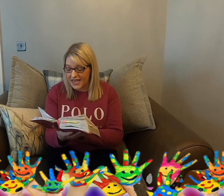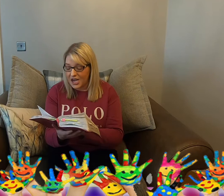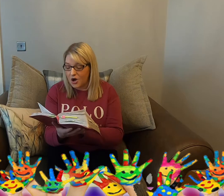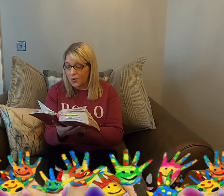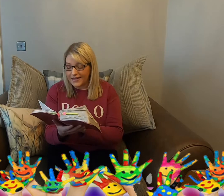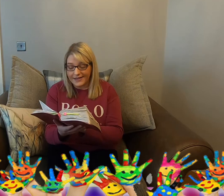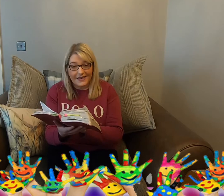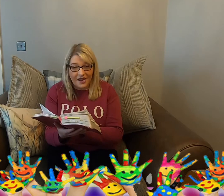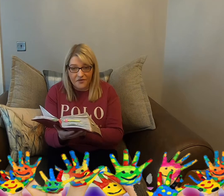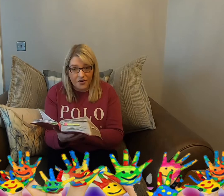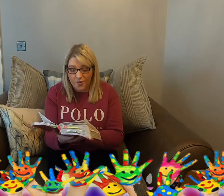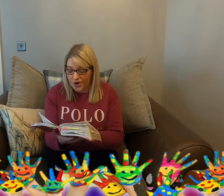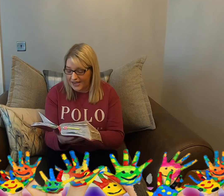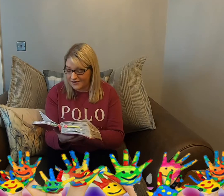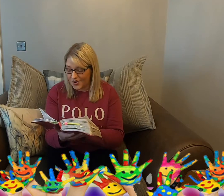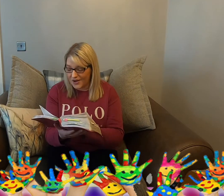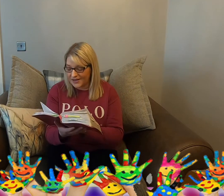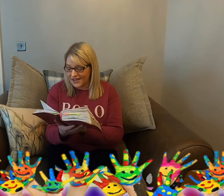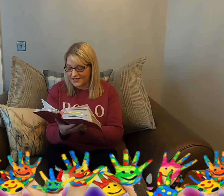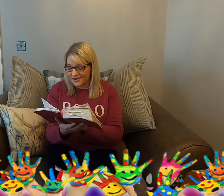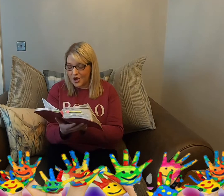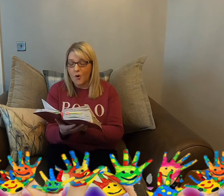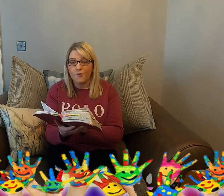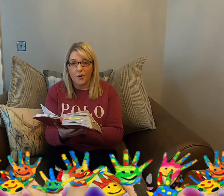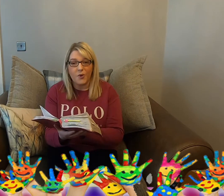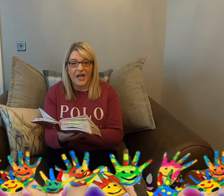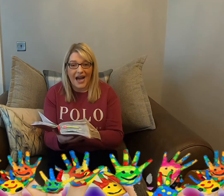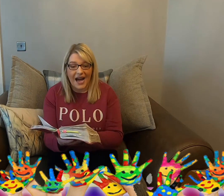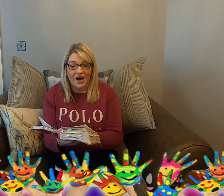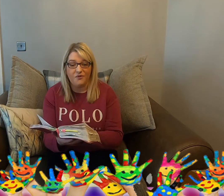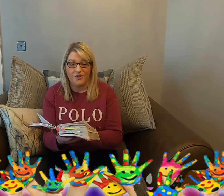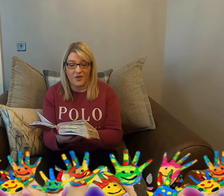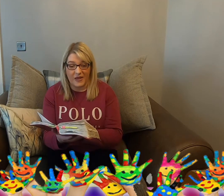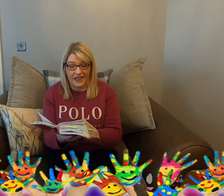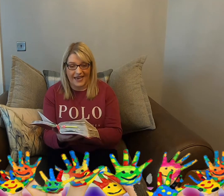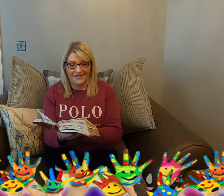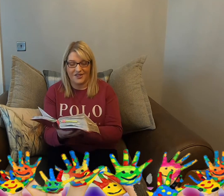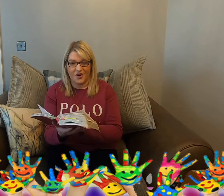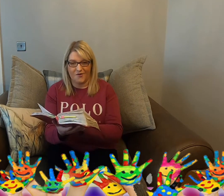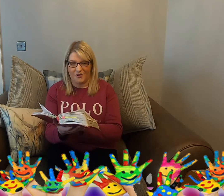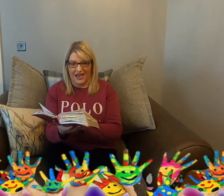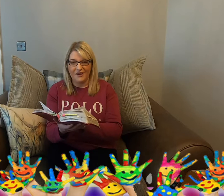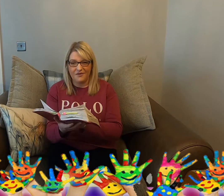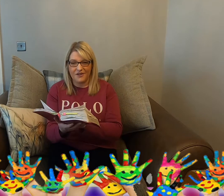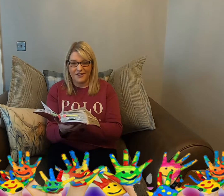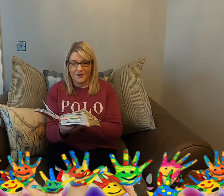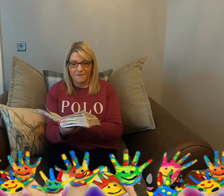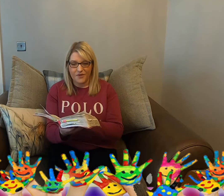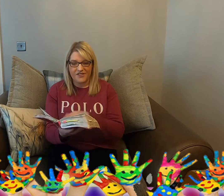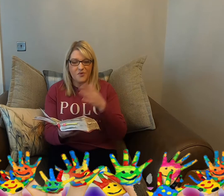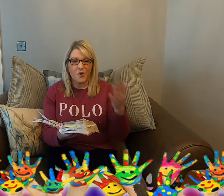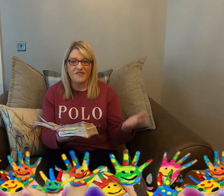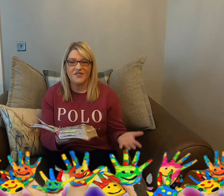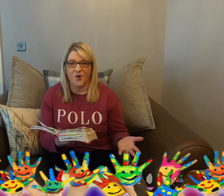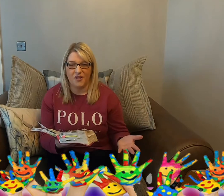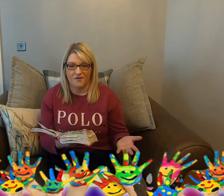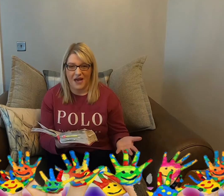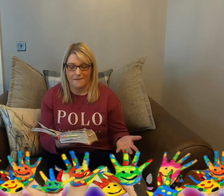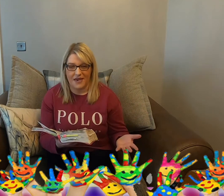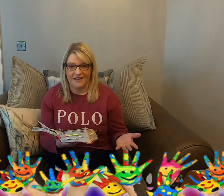will never walk in darkness, but will have the light of life. So what does all of that mean?